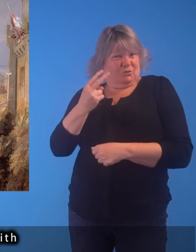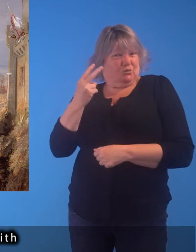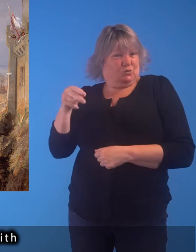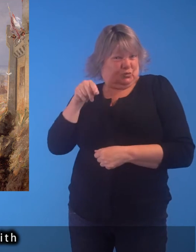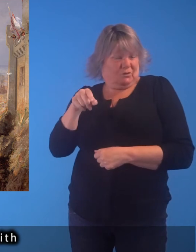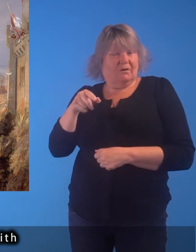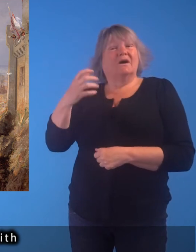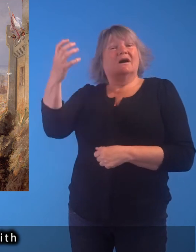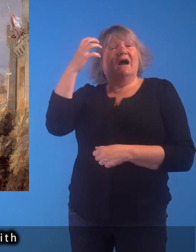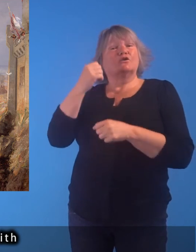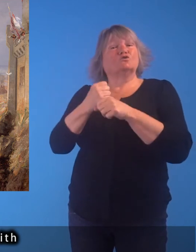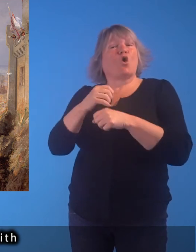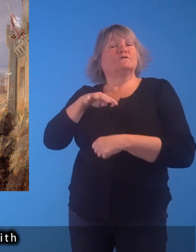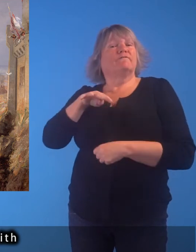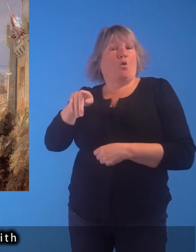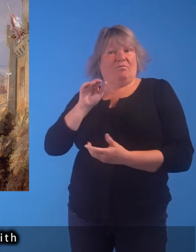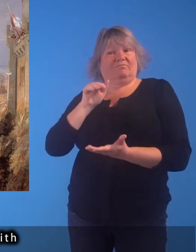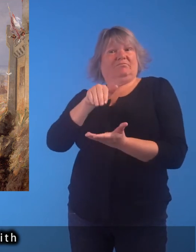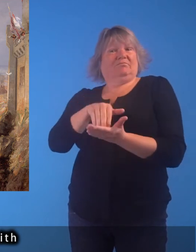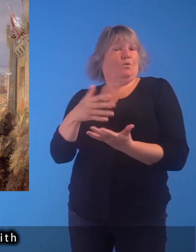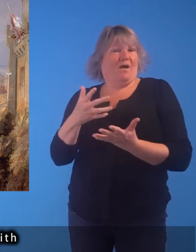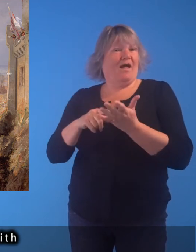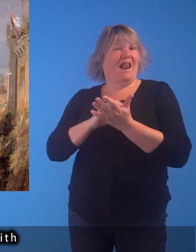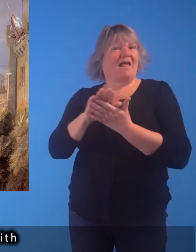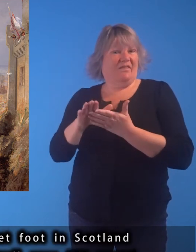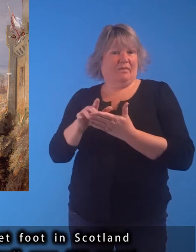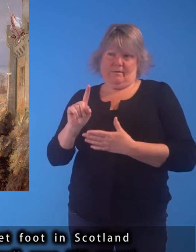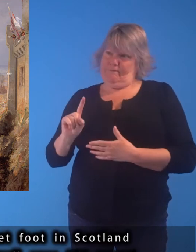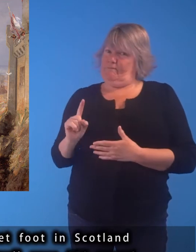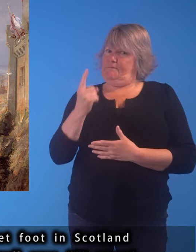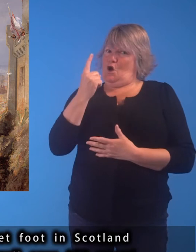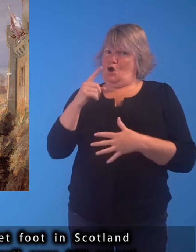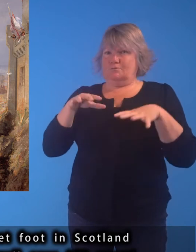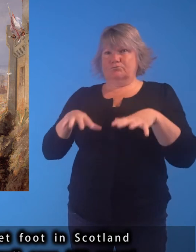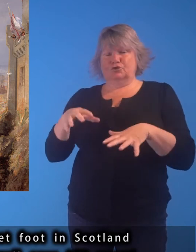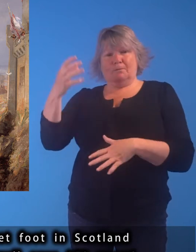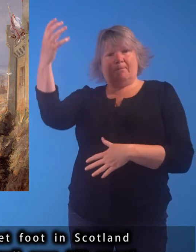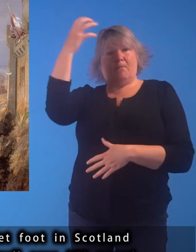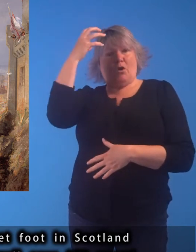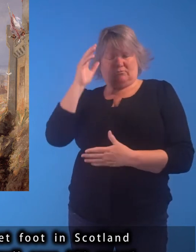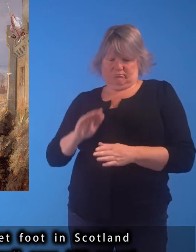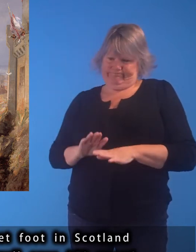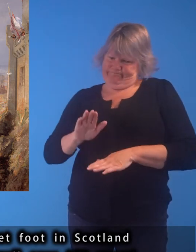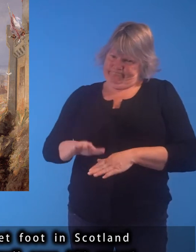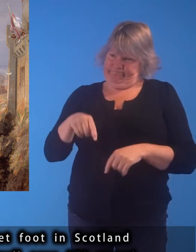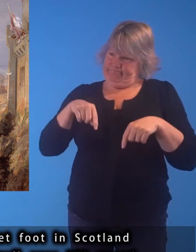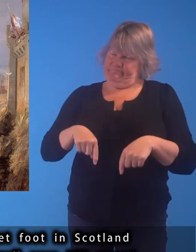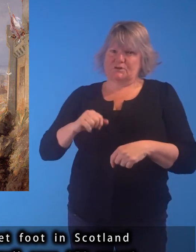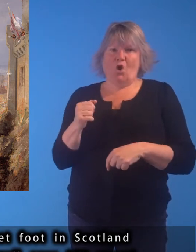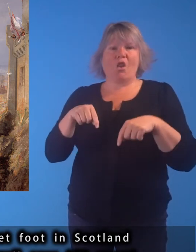King George IV landed at Leith in August that year, he was the first British monarch to set foot in Scotland